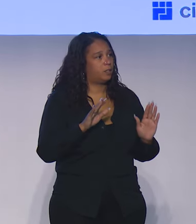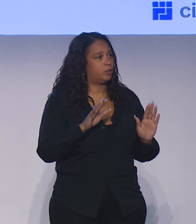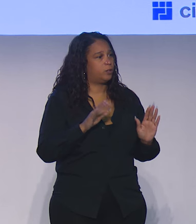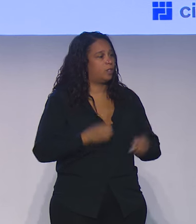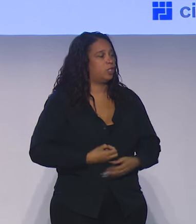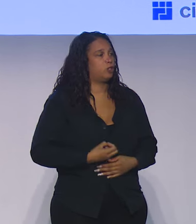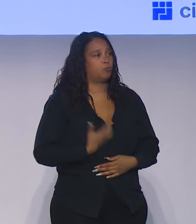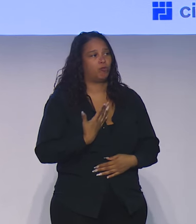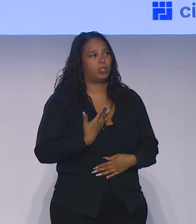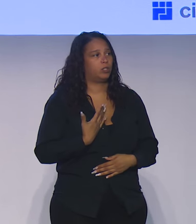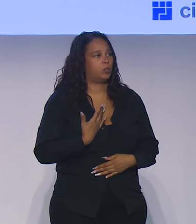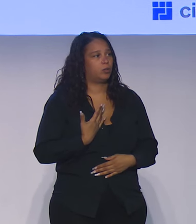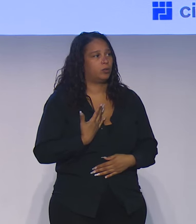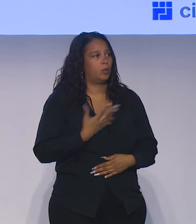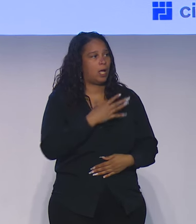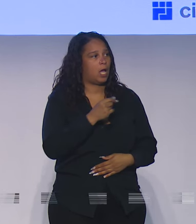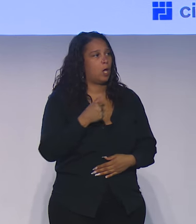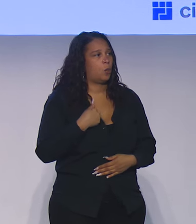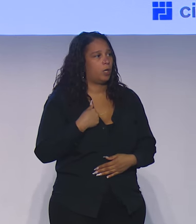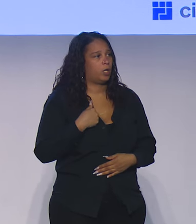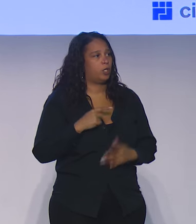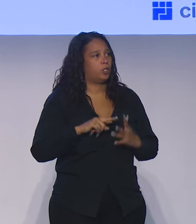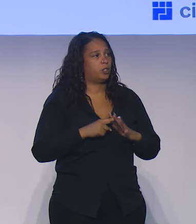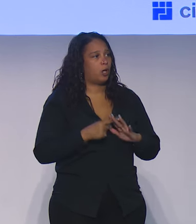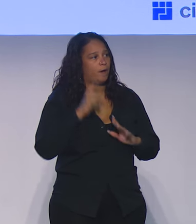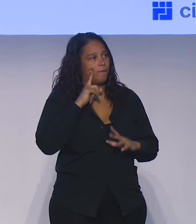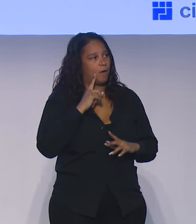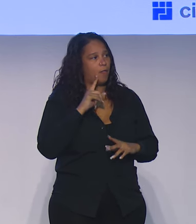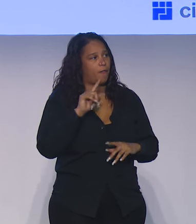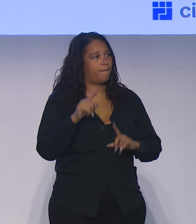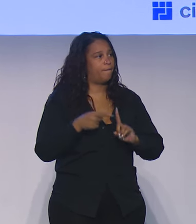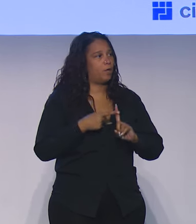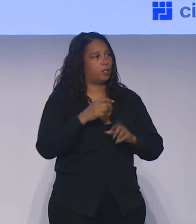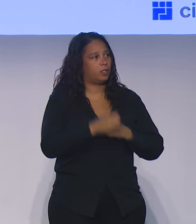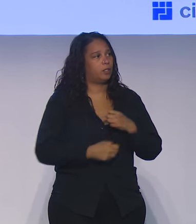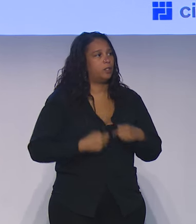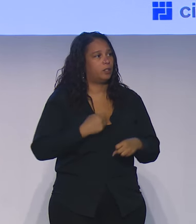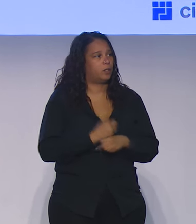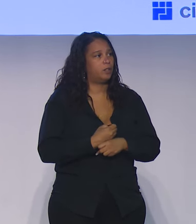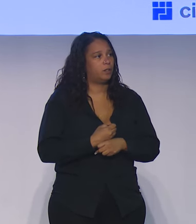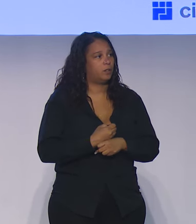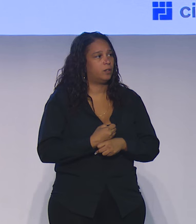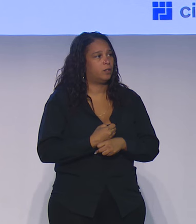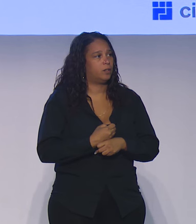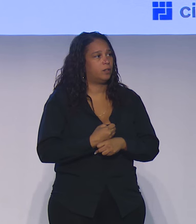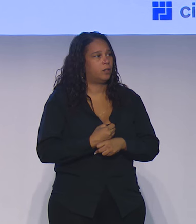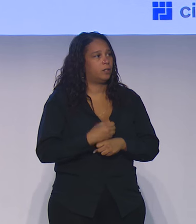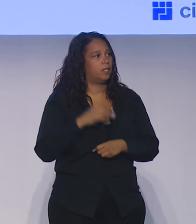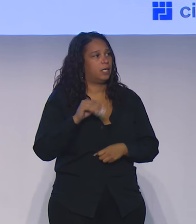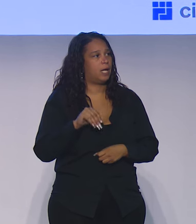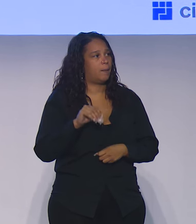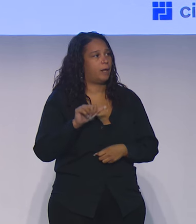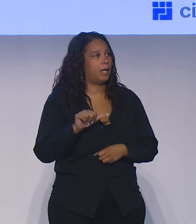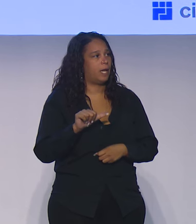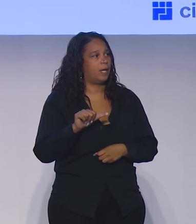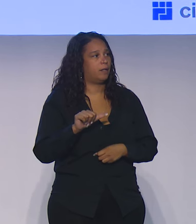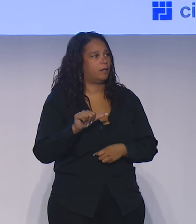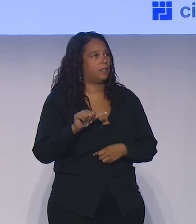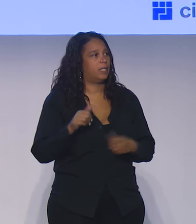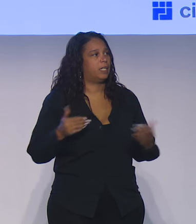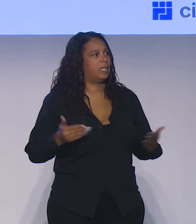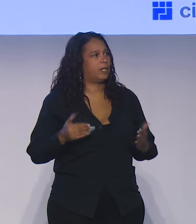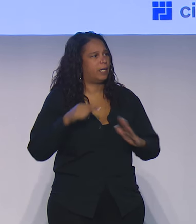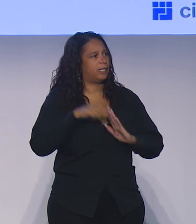and we just started for the very first year this fall our inaugural cohort of a Masters of Healthcare Administration program here at